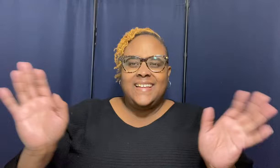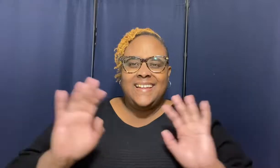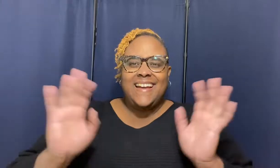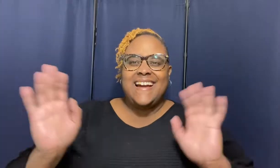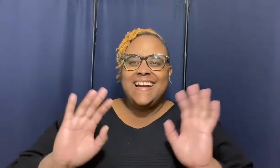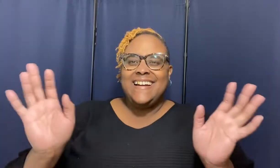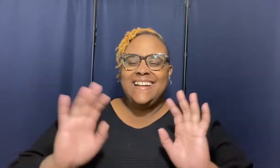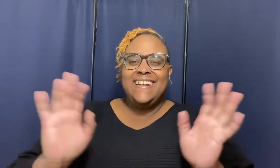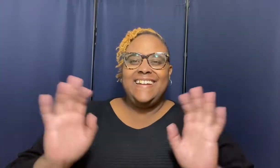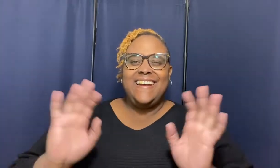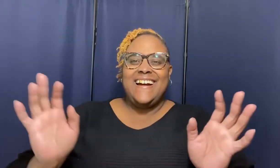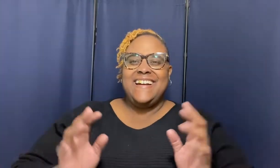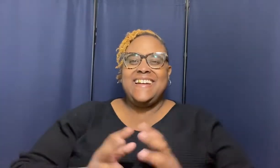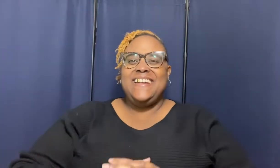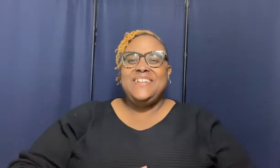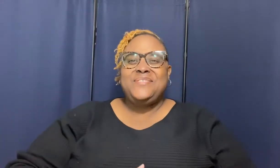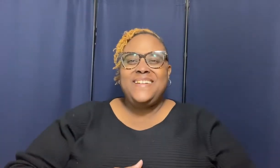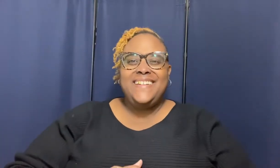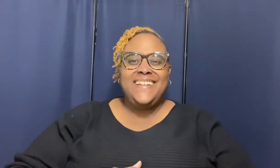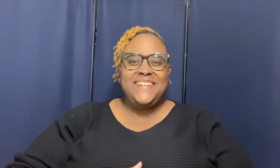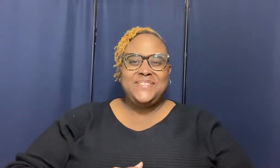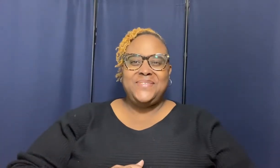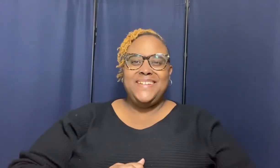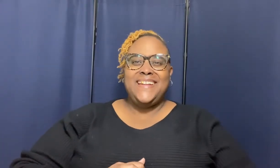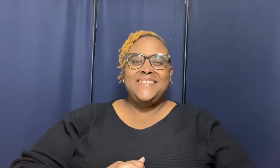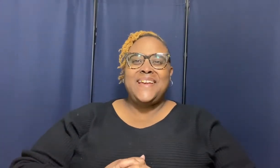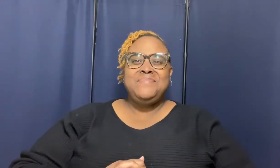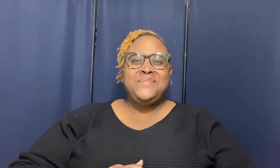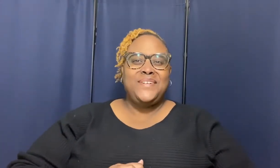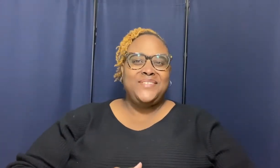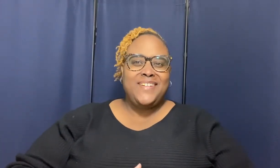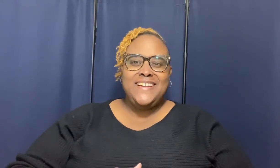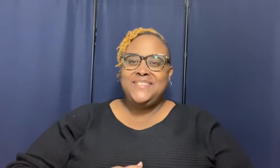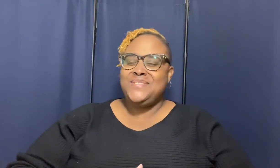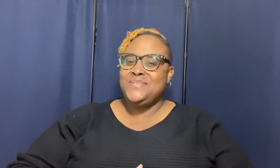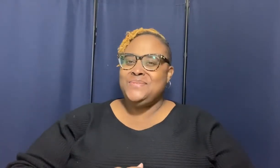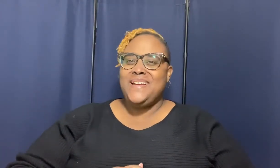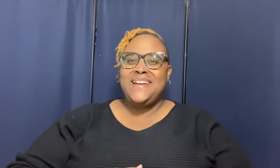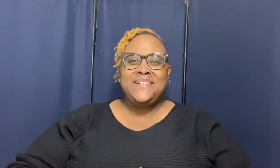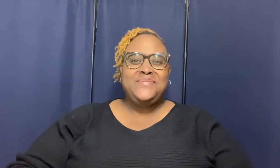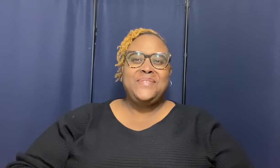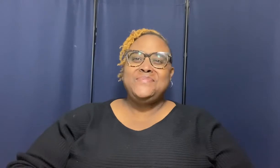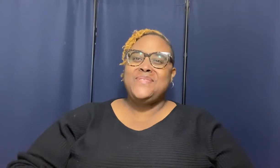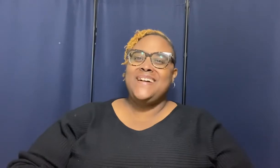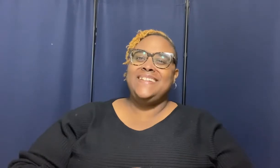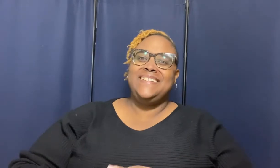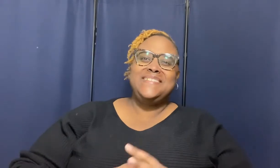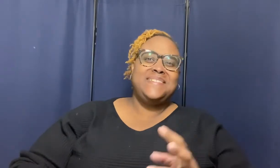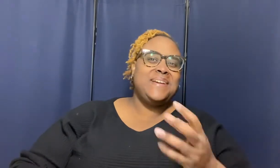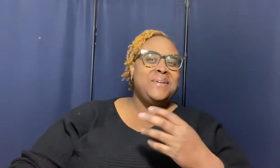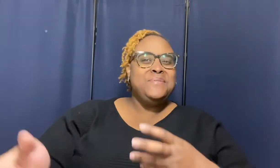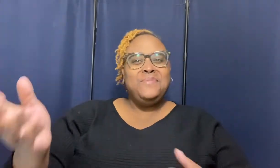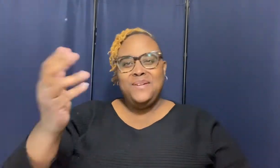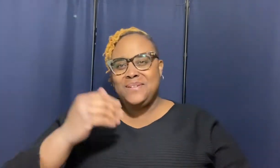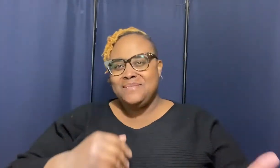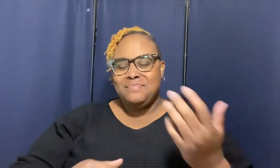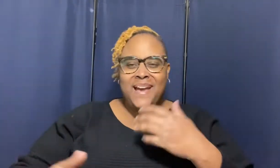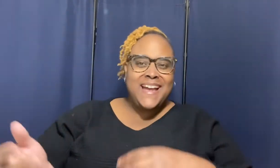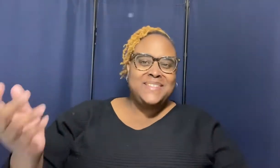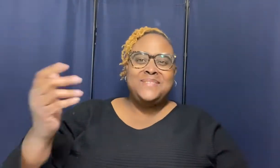hi hi greetings greetings and more grace to everyone listen welcome back to